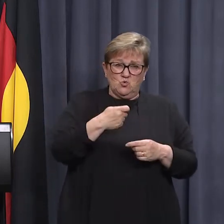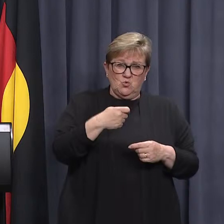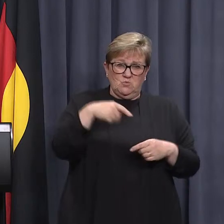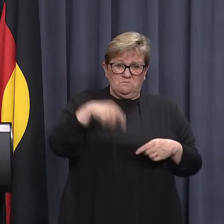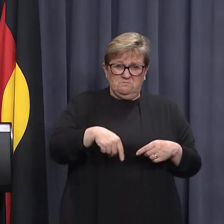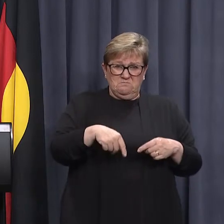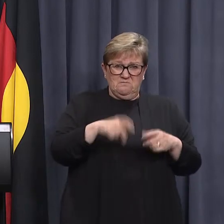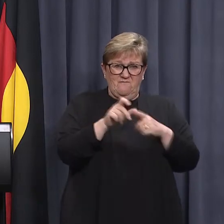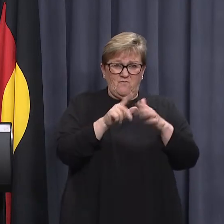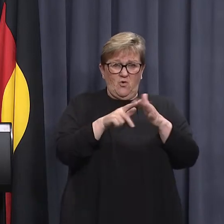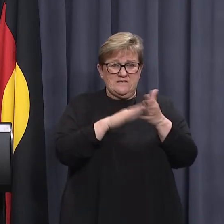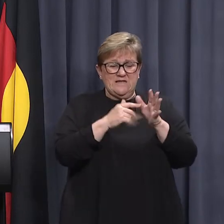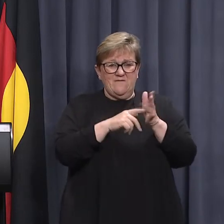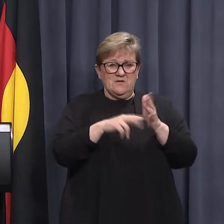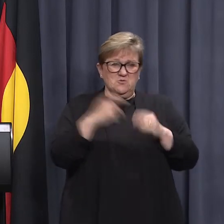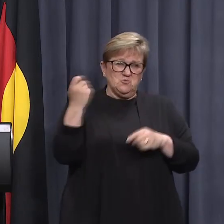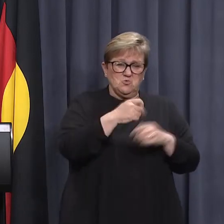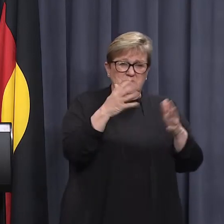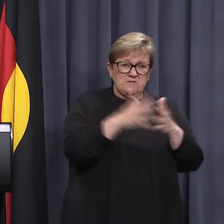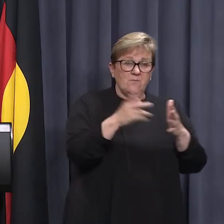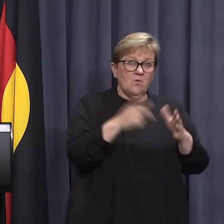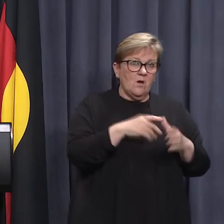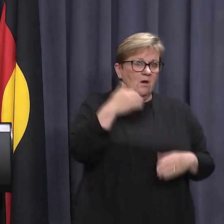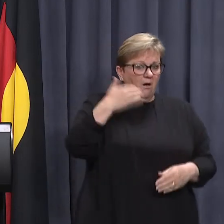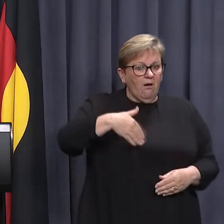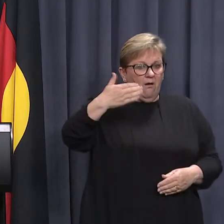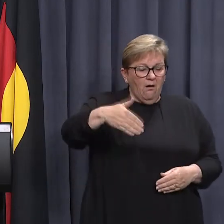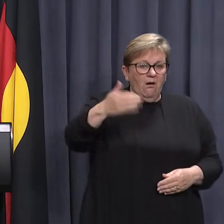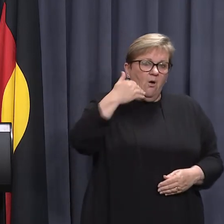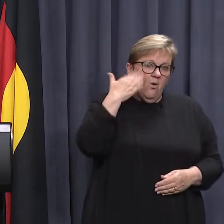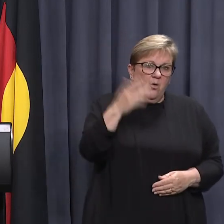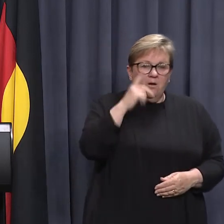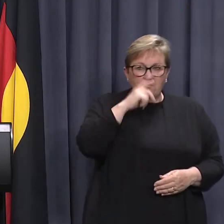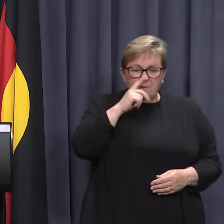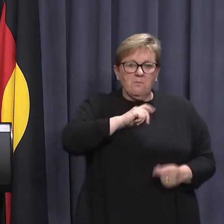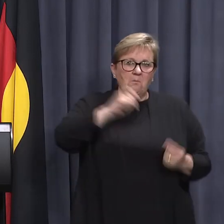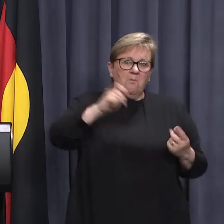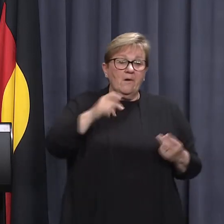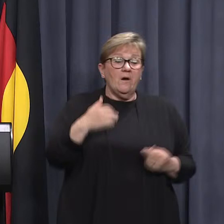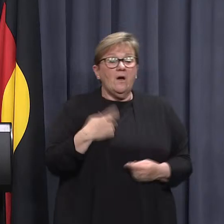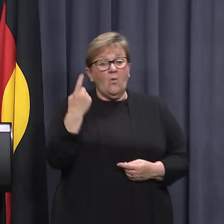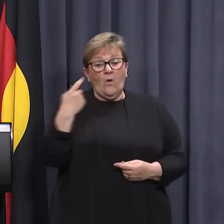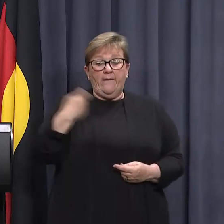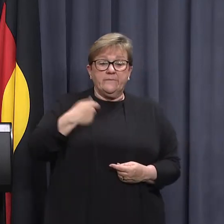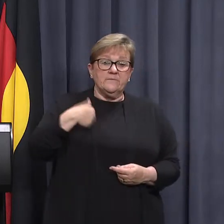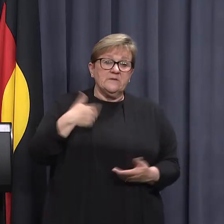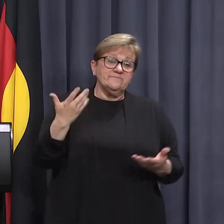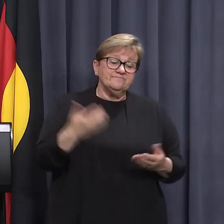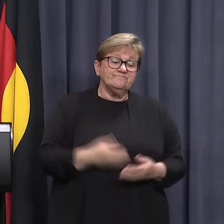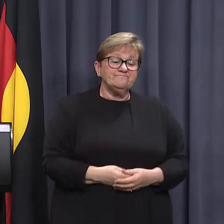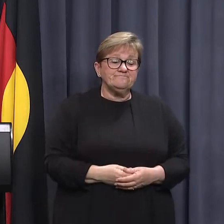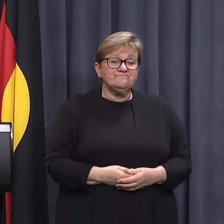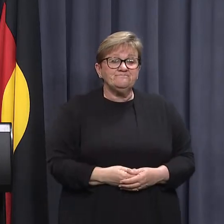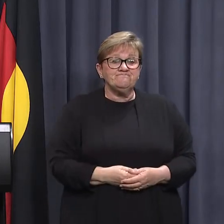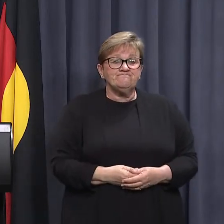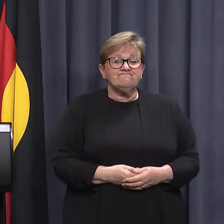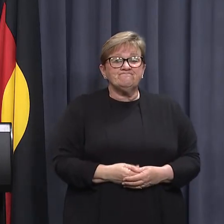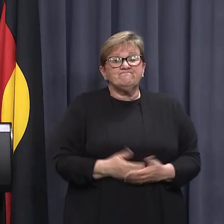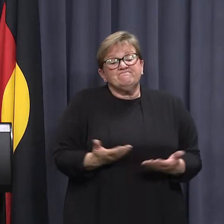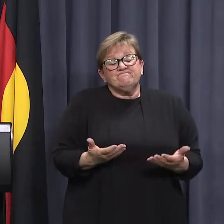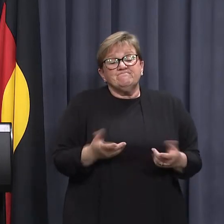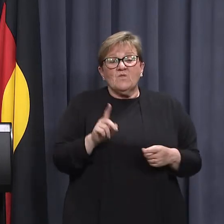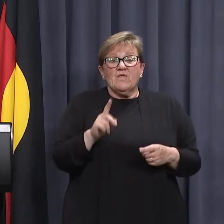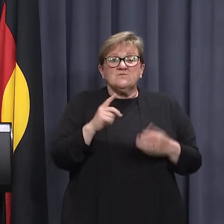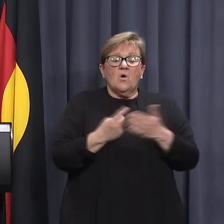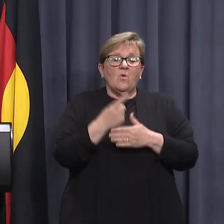defamation. He sues Western Australia all the time, sues people all the time. I'm just one of those people. So that's